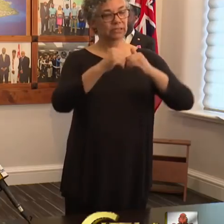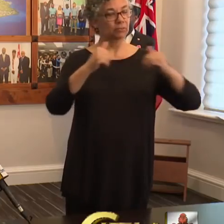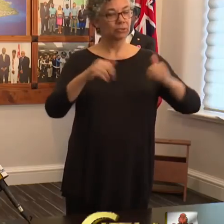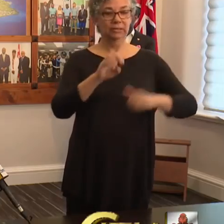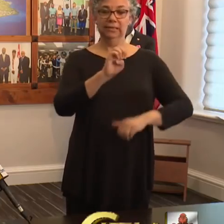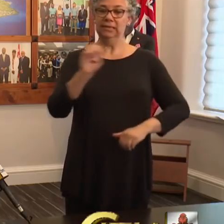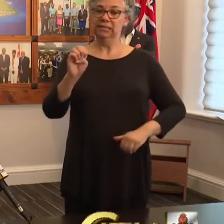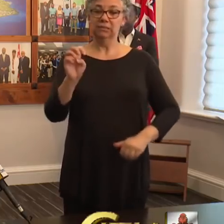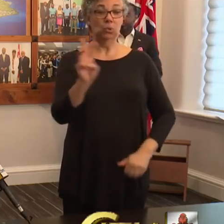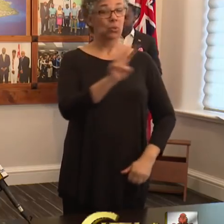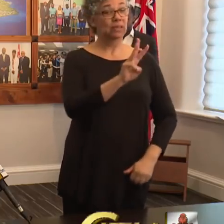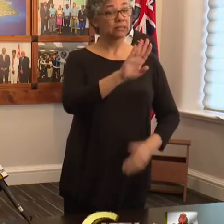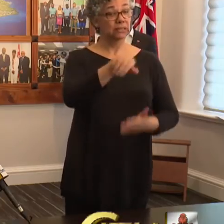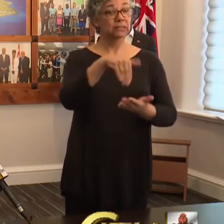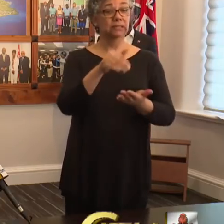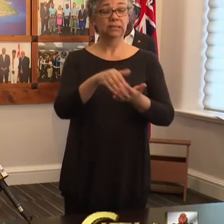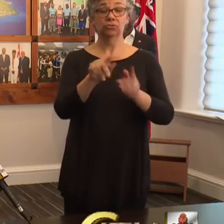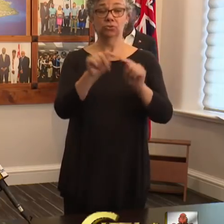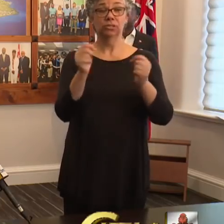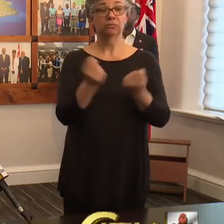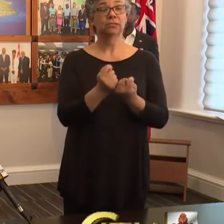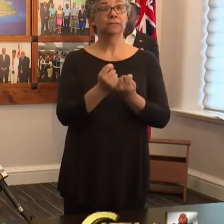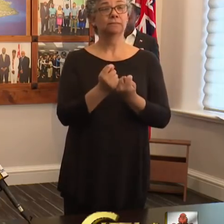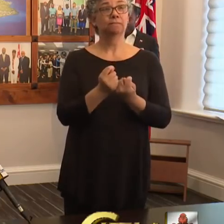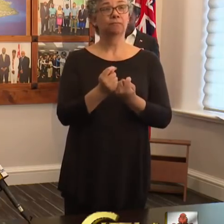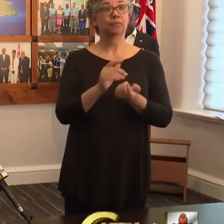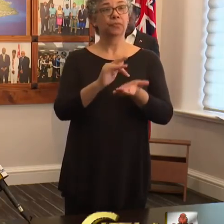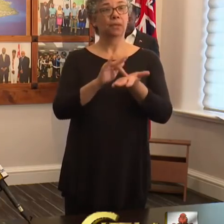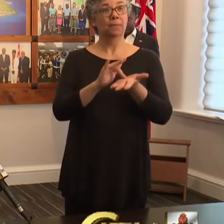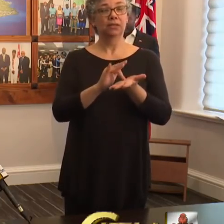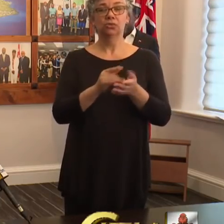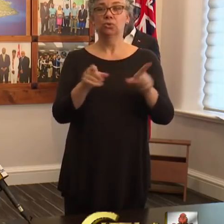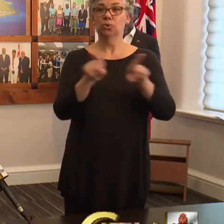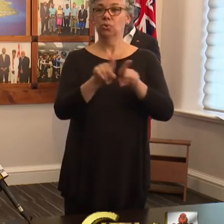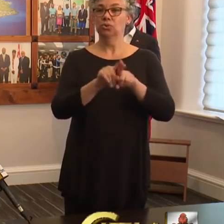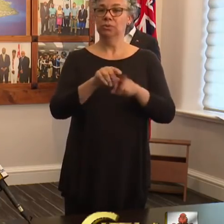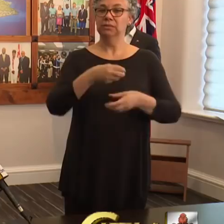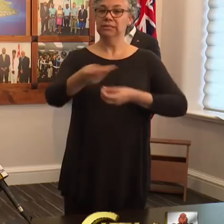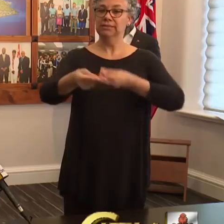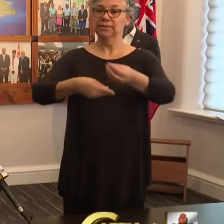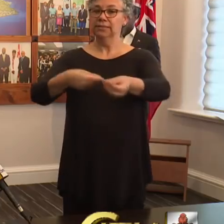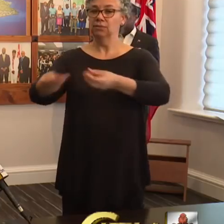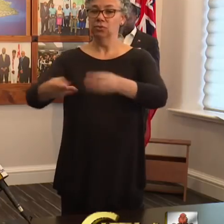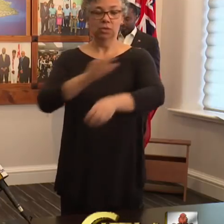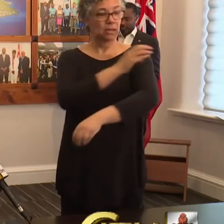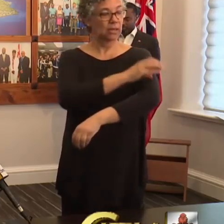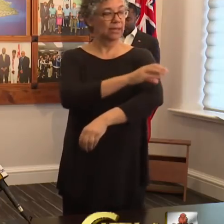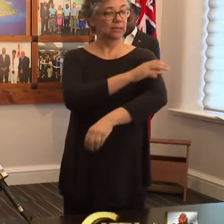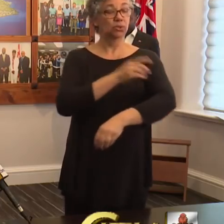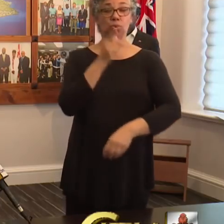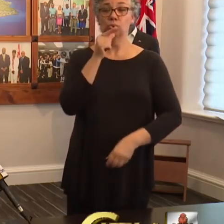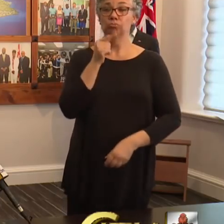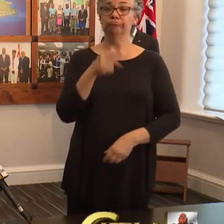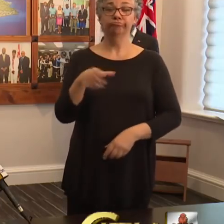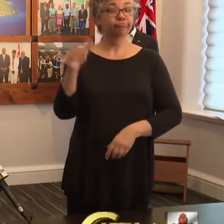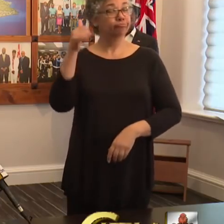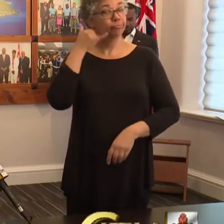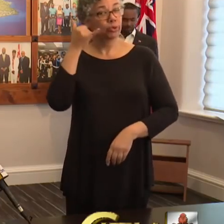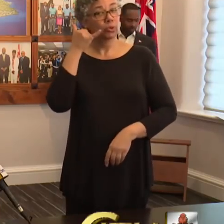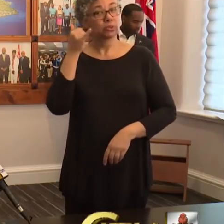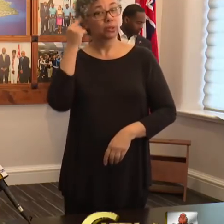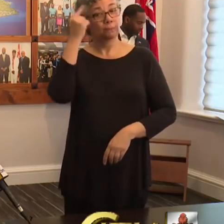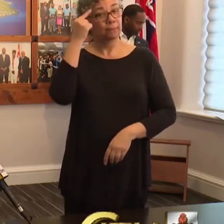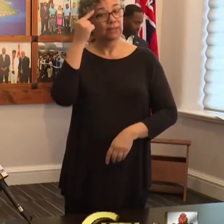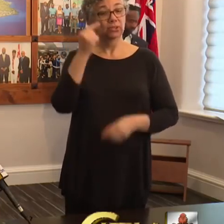west teams and central teams. Medication is also being delivered to clients who call the acute community mental health services.